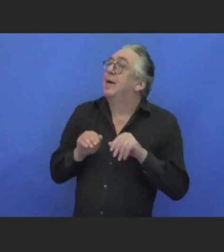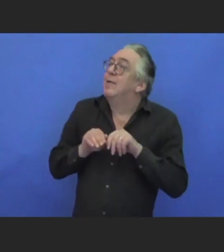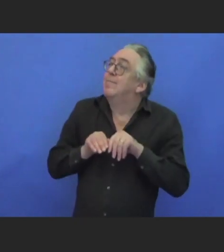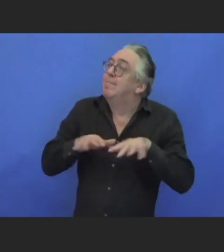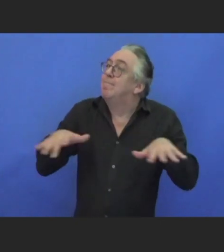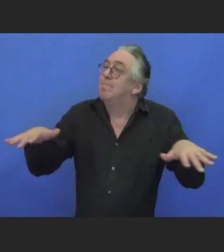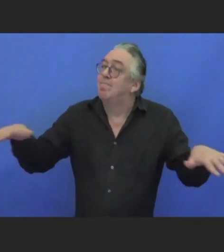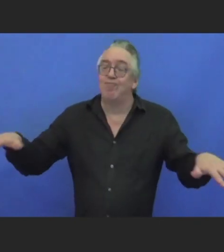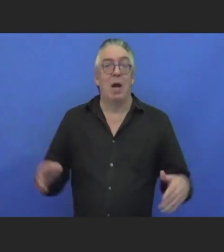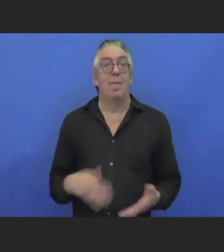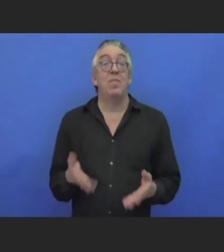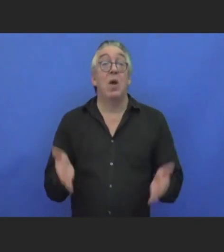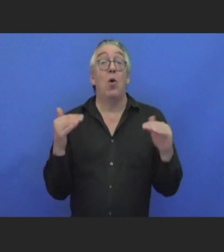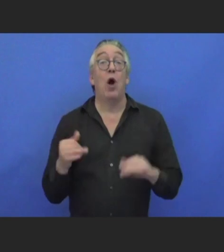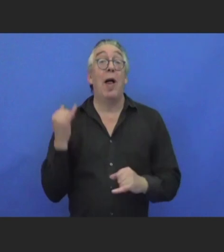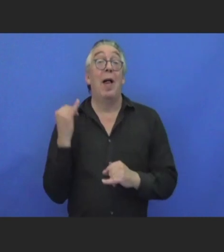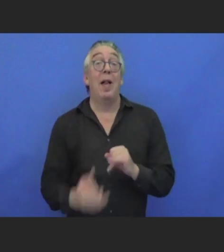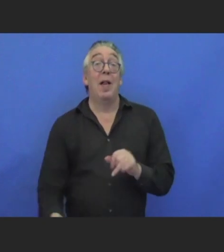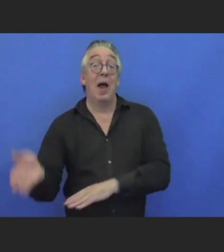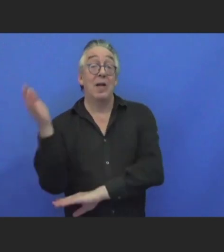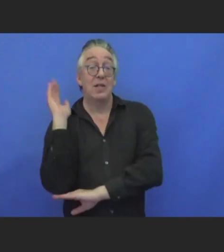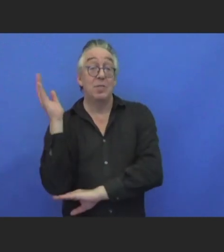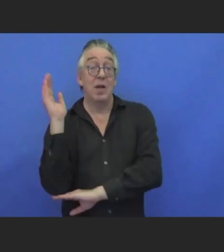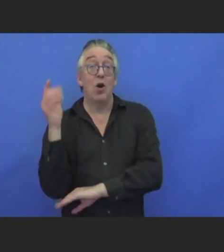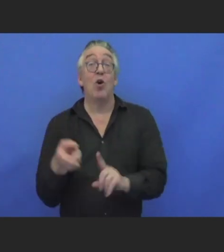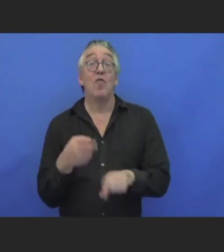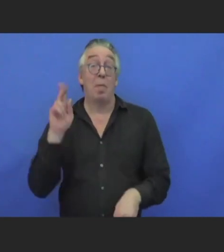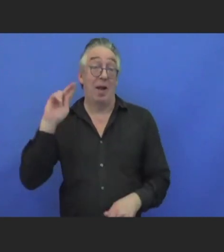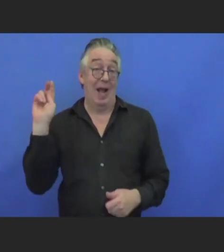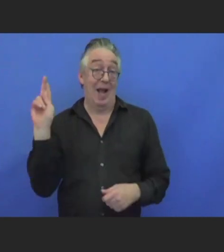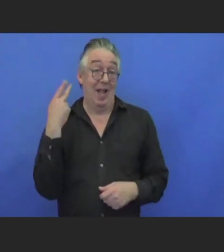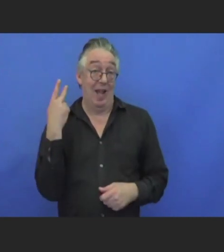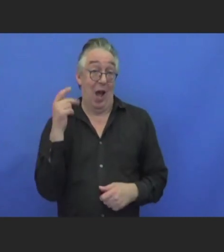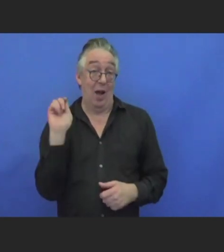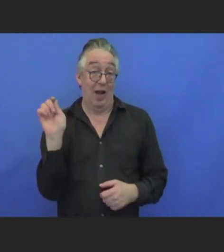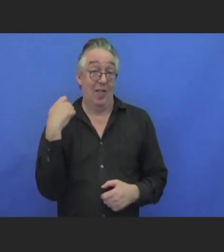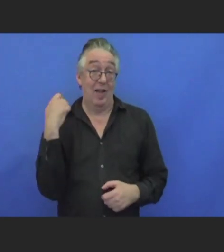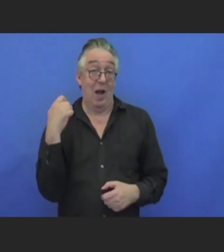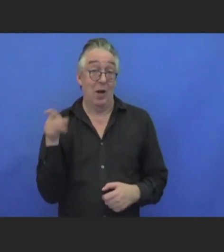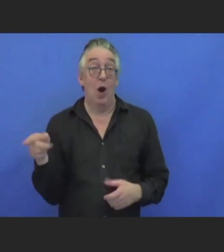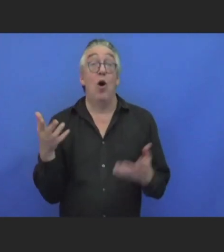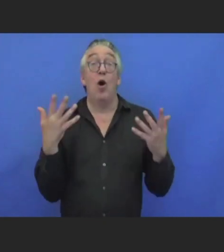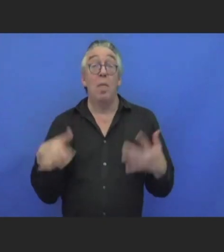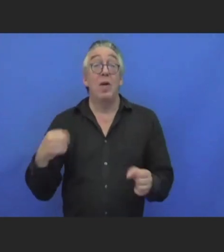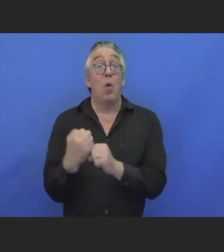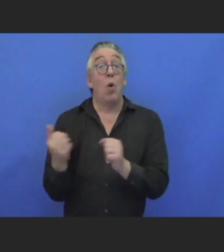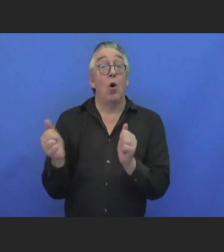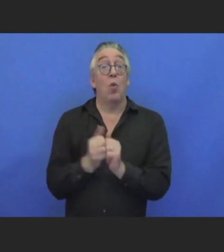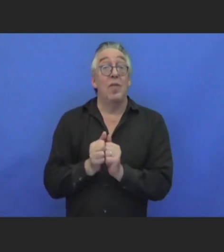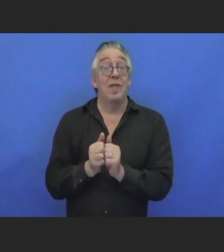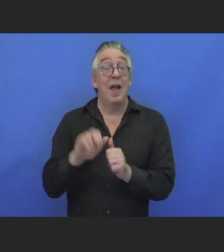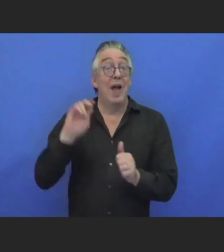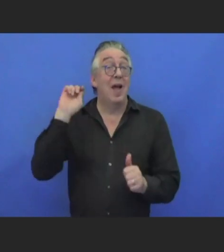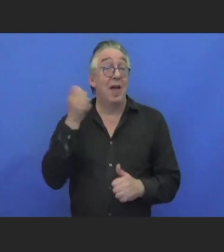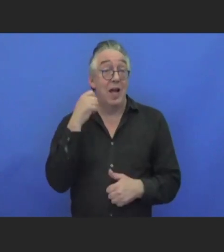speaker for today is Judy Okite. She comes from Kenya, and she has been working with the government there and others